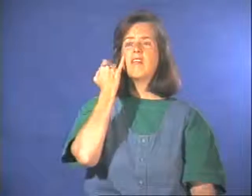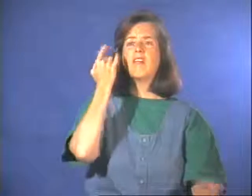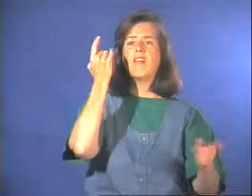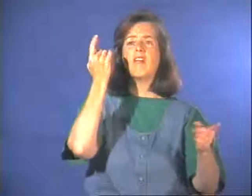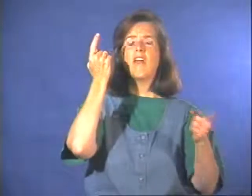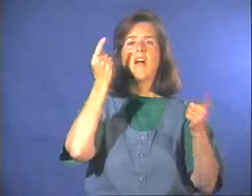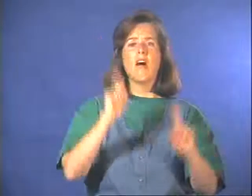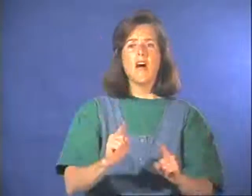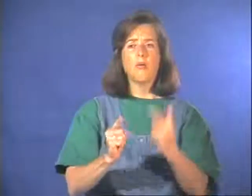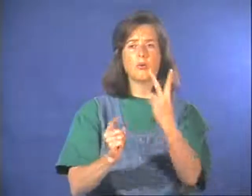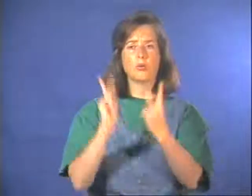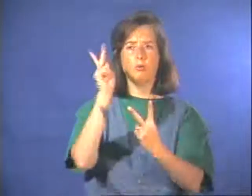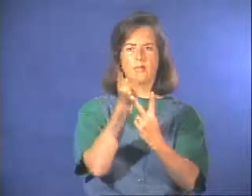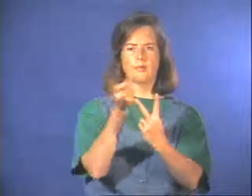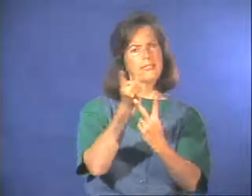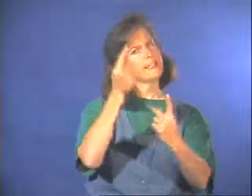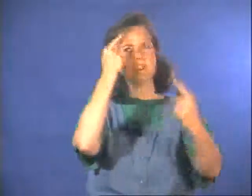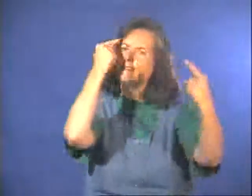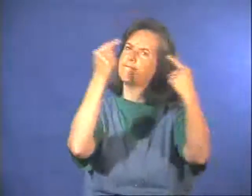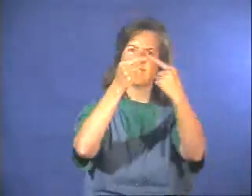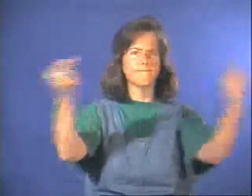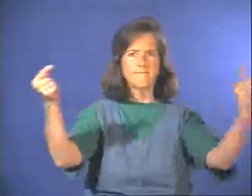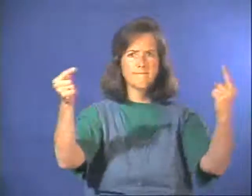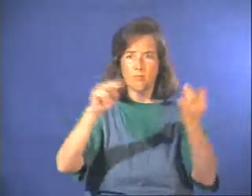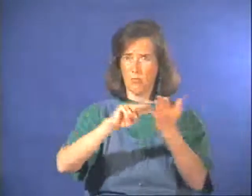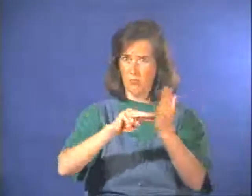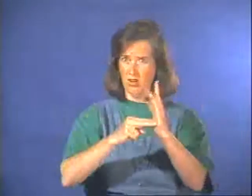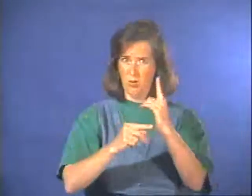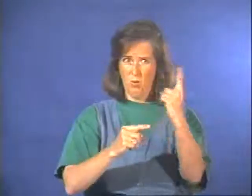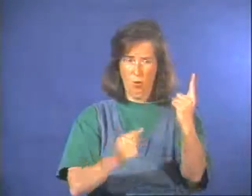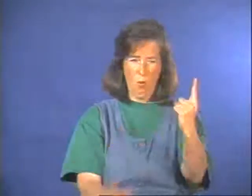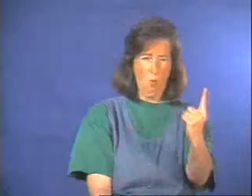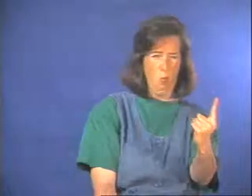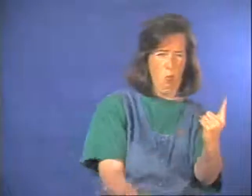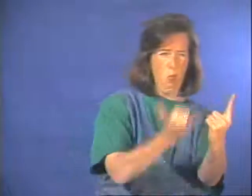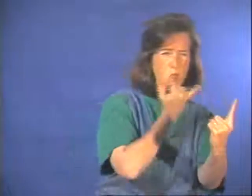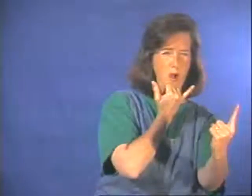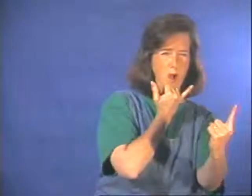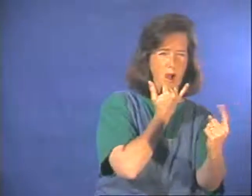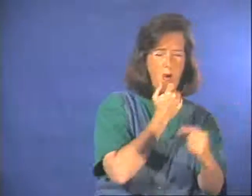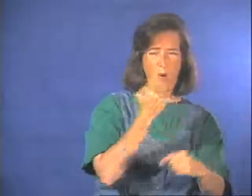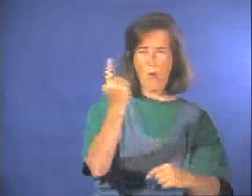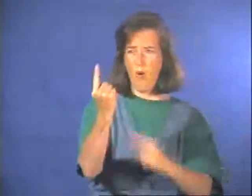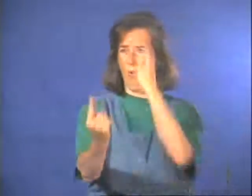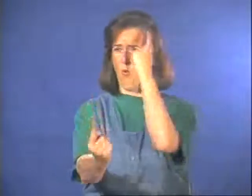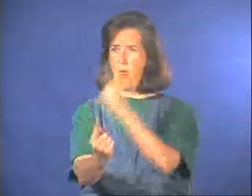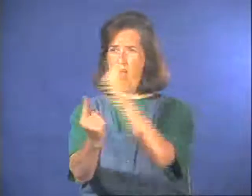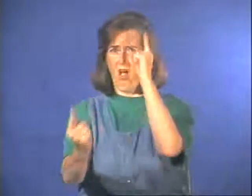When we disagree, does that mean that one is wrong and the other is